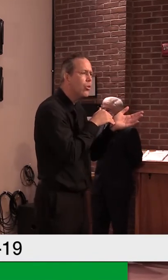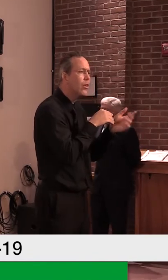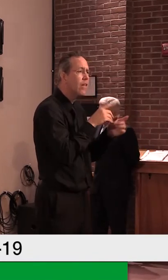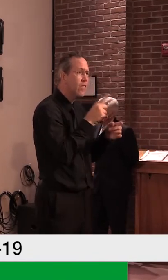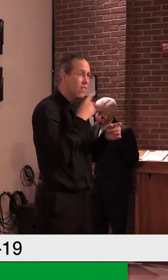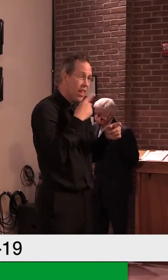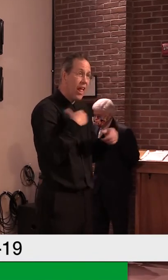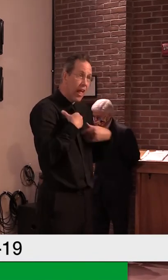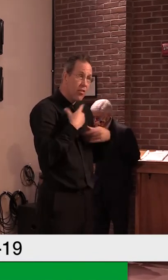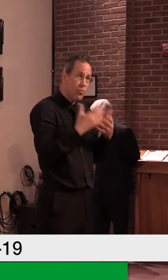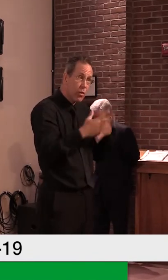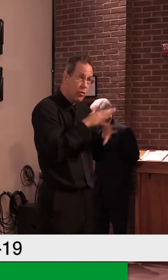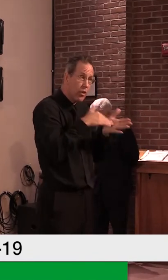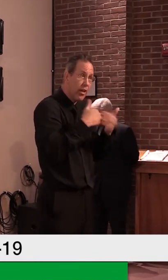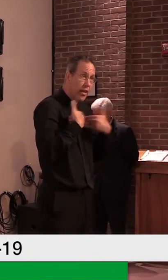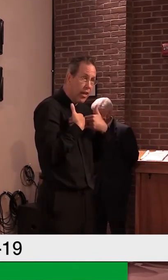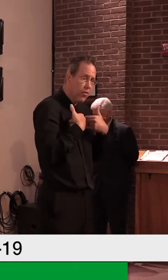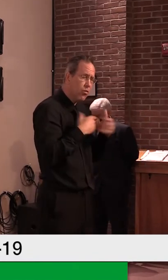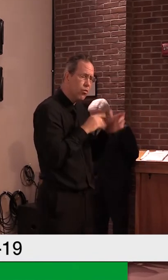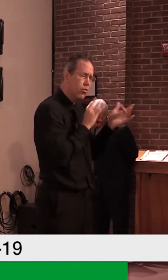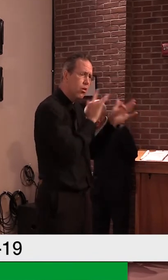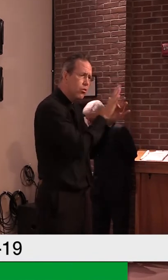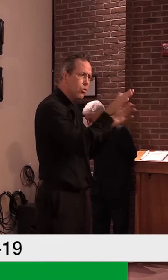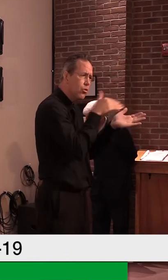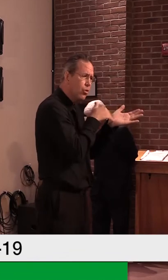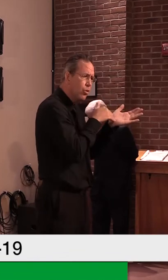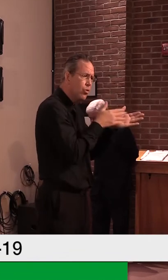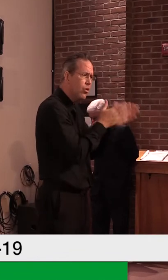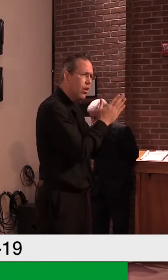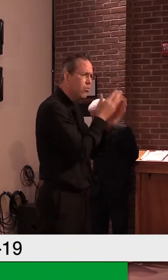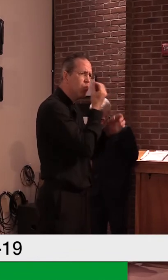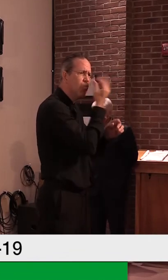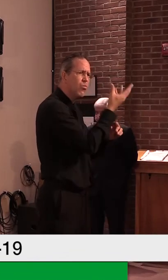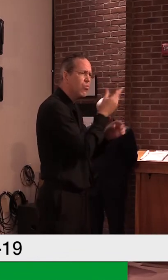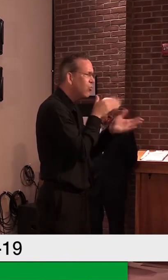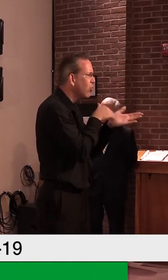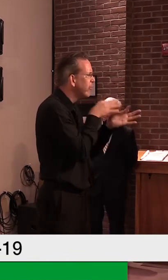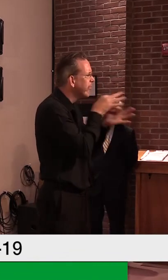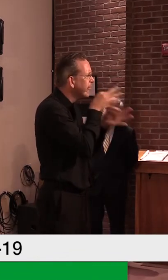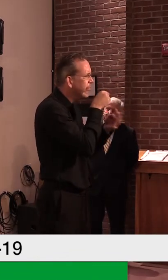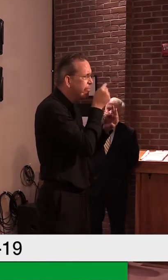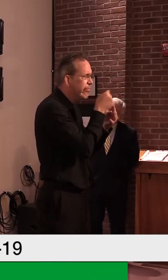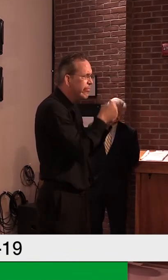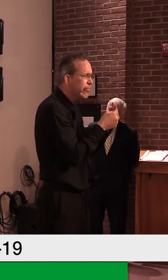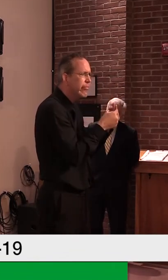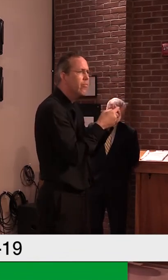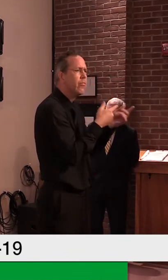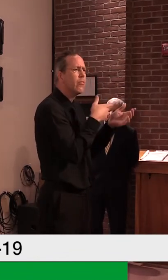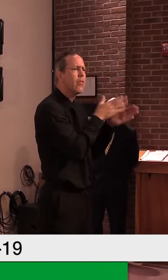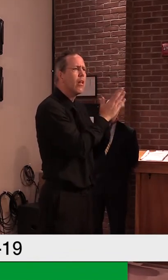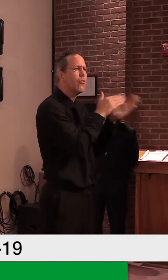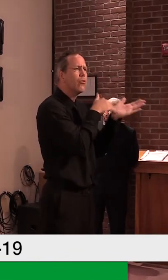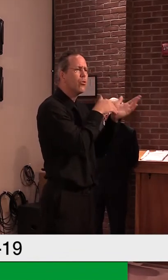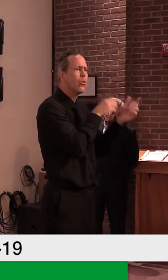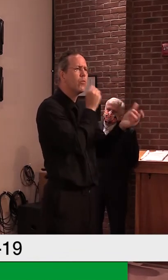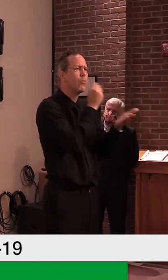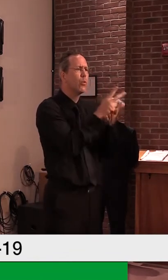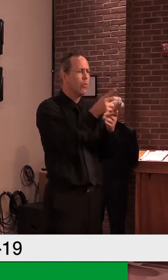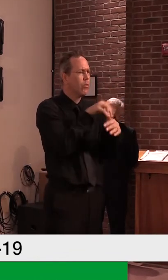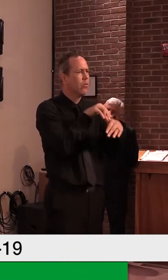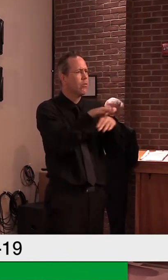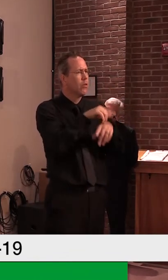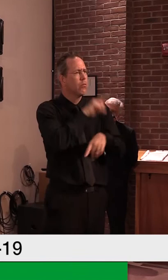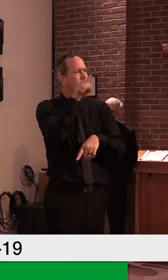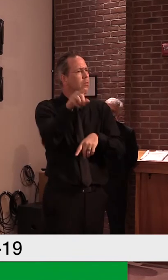history and can authorize a test at a location where you can actually get the test. But if the healthcare provider